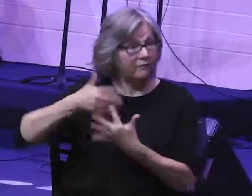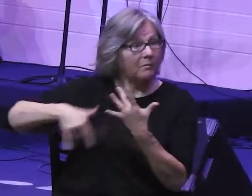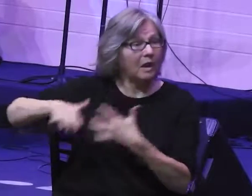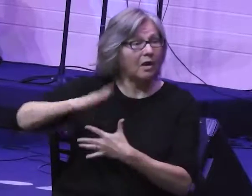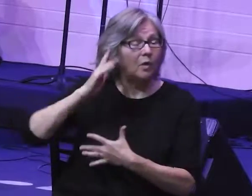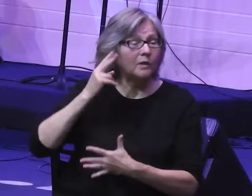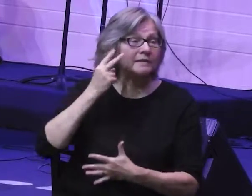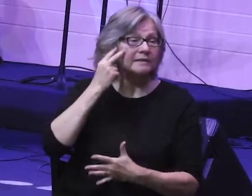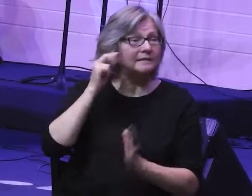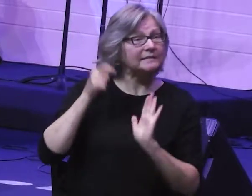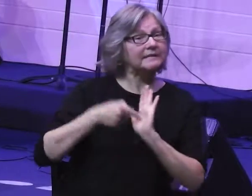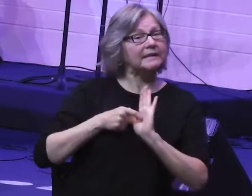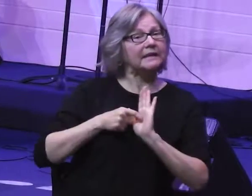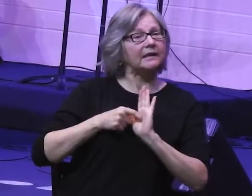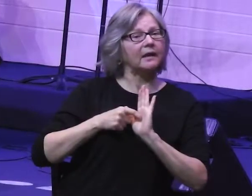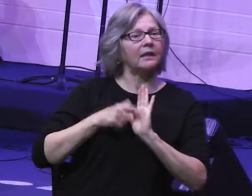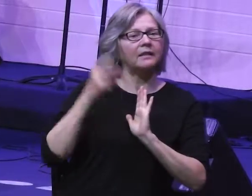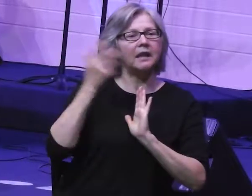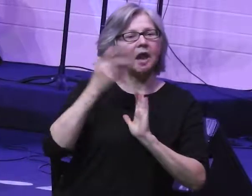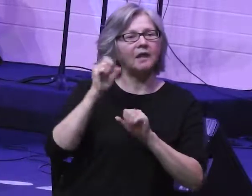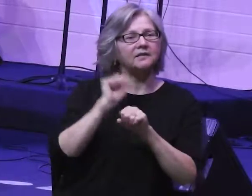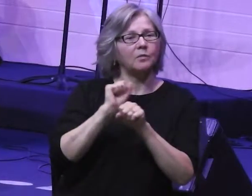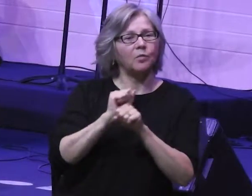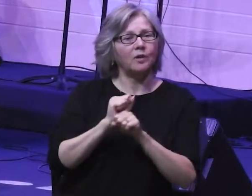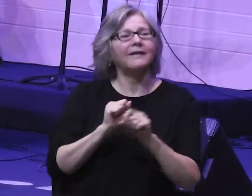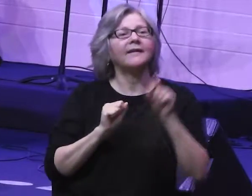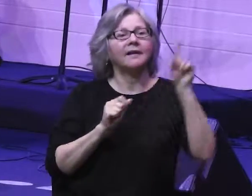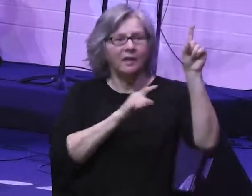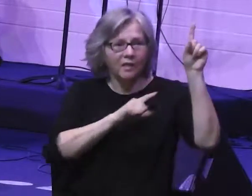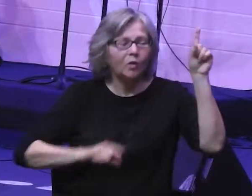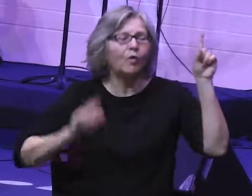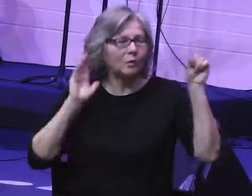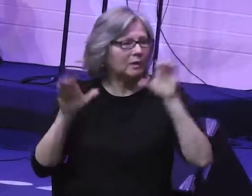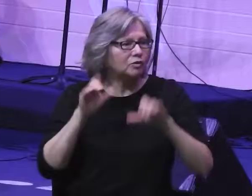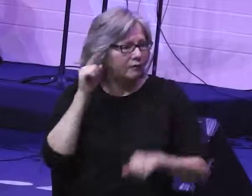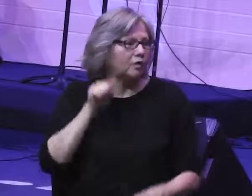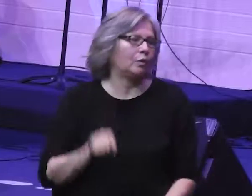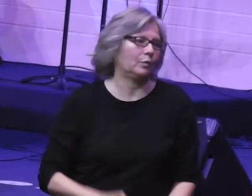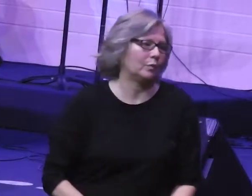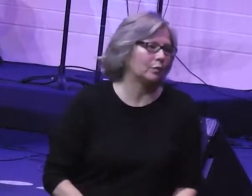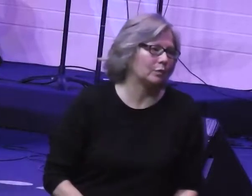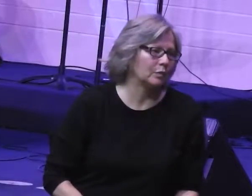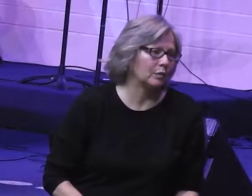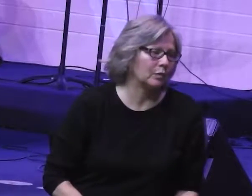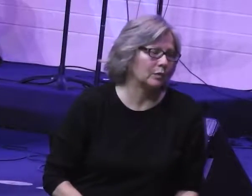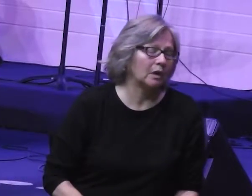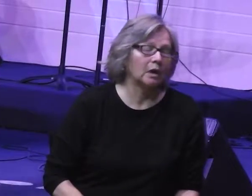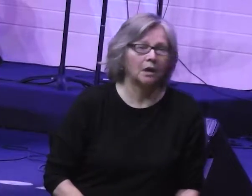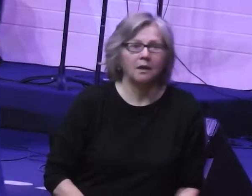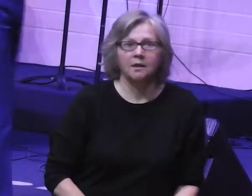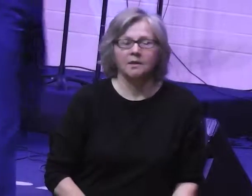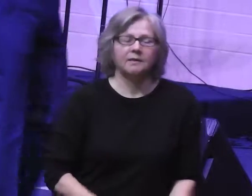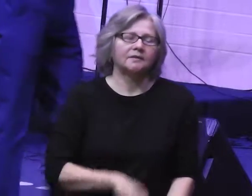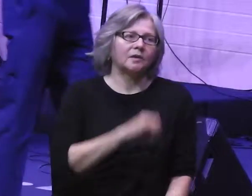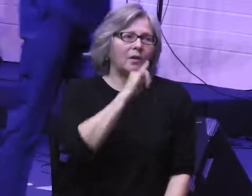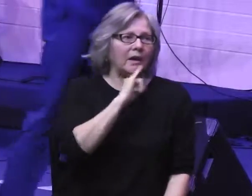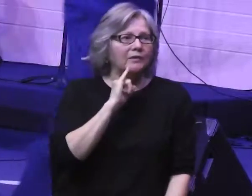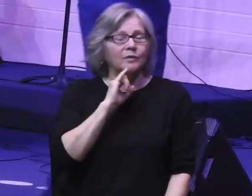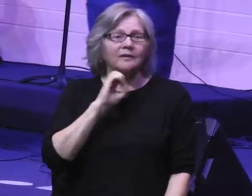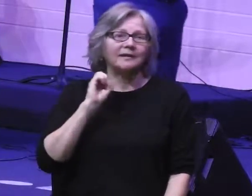among will see how awesome is the work that I, the Lord, will do for you. So Israel